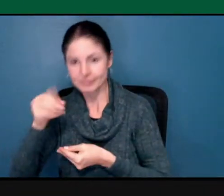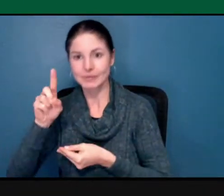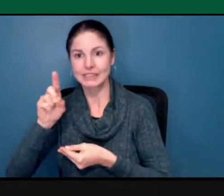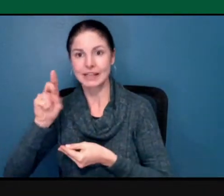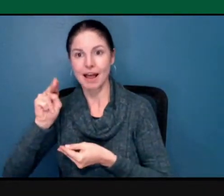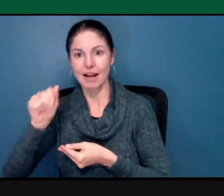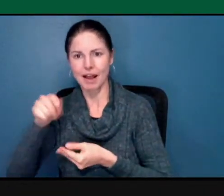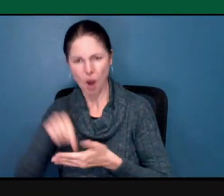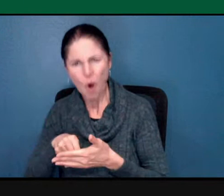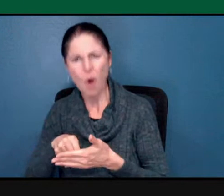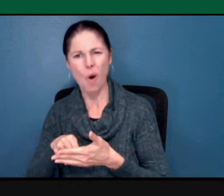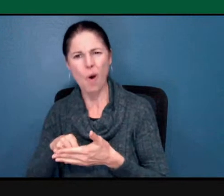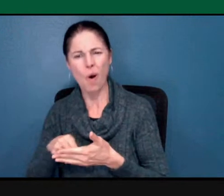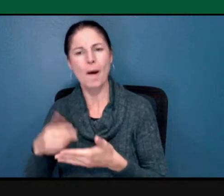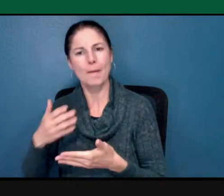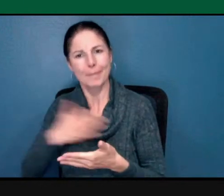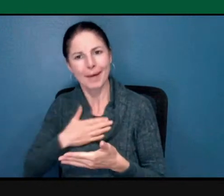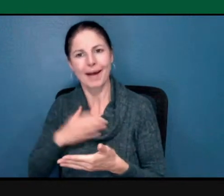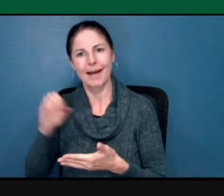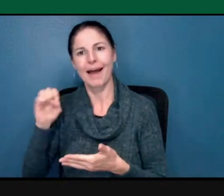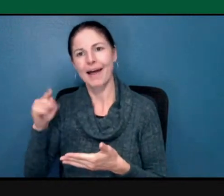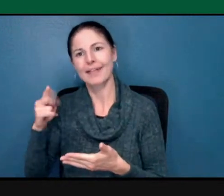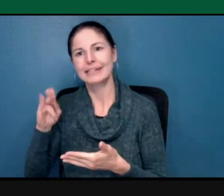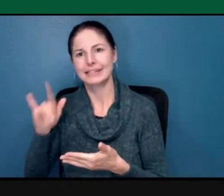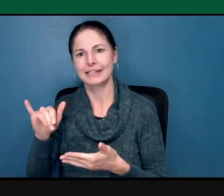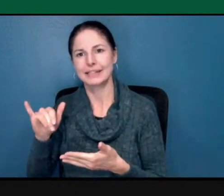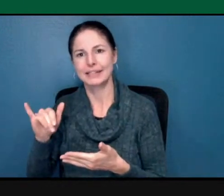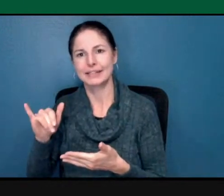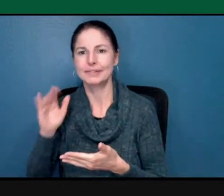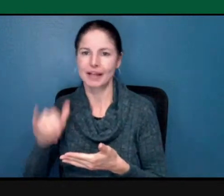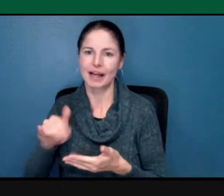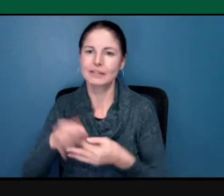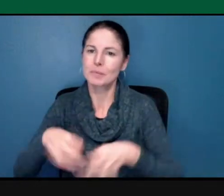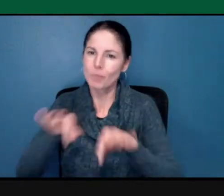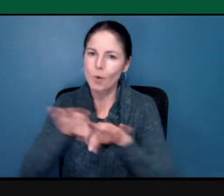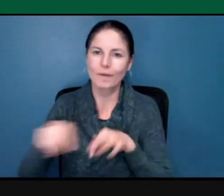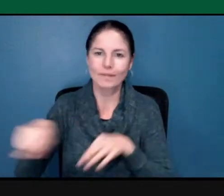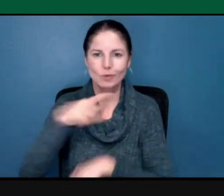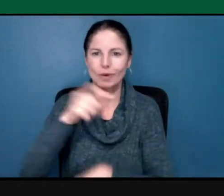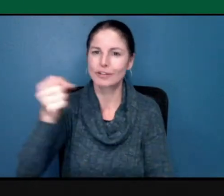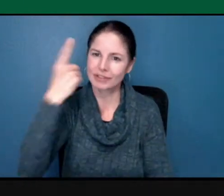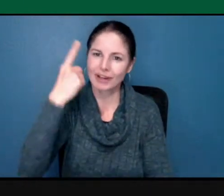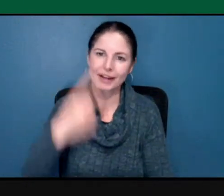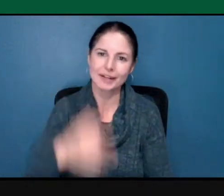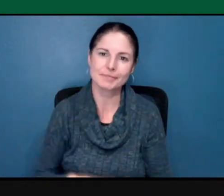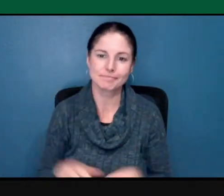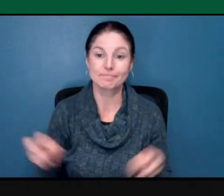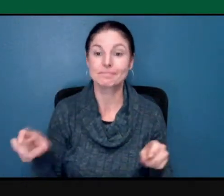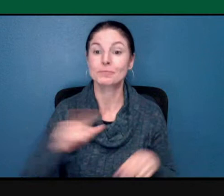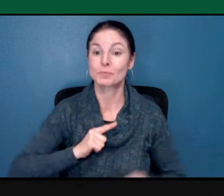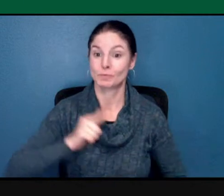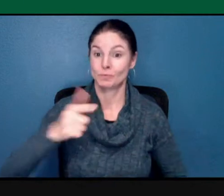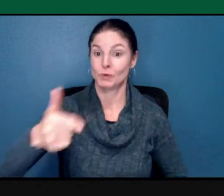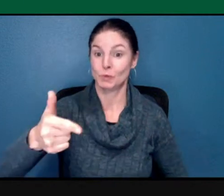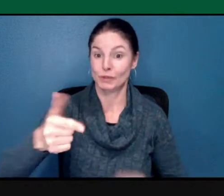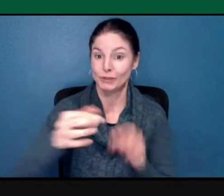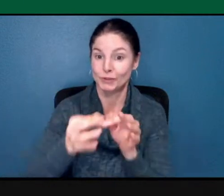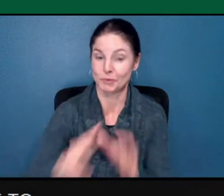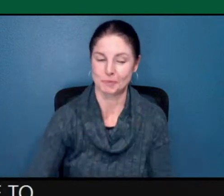that is our ethnicity. And I think that that's important for people to understand. And a lot of times